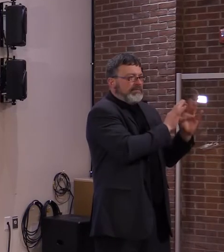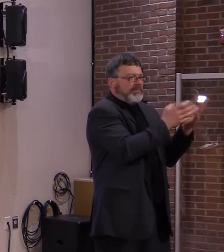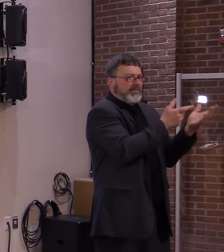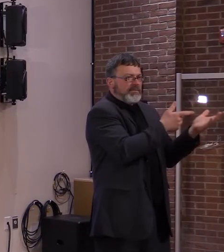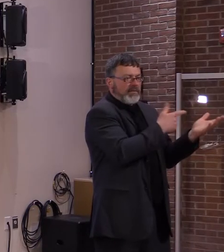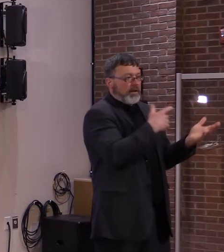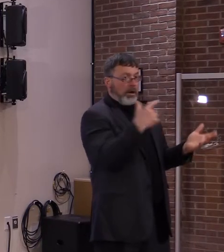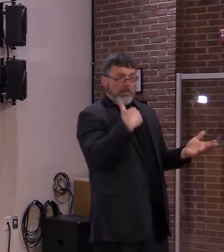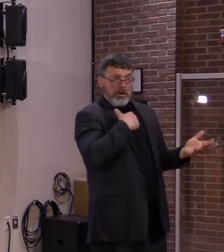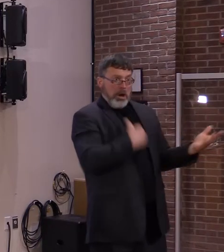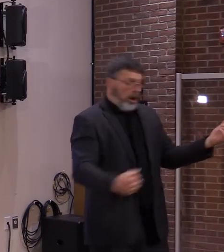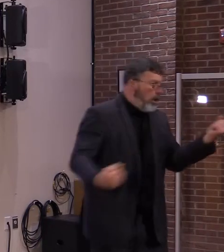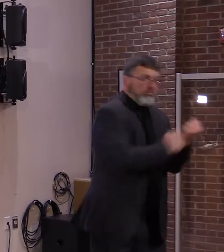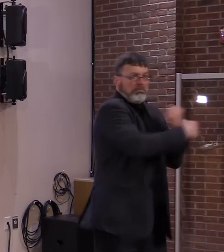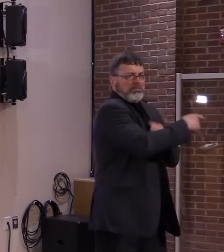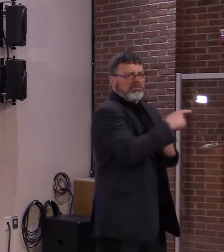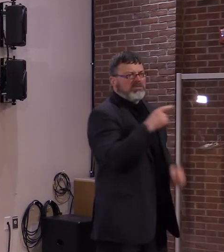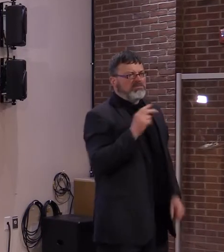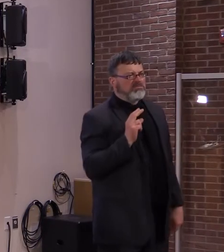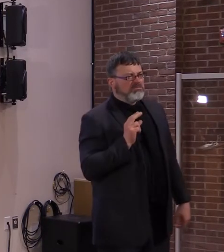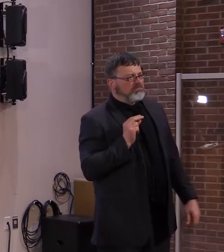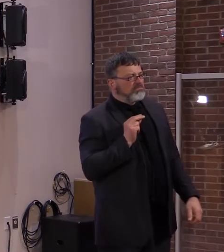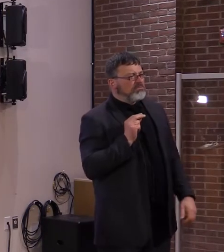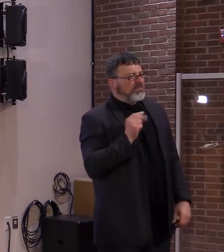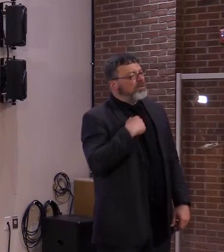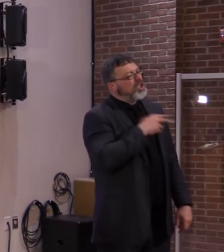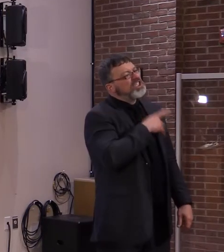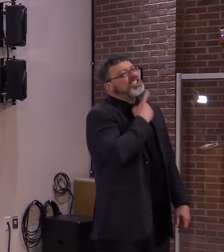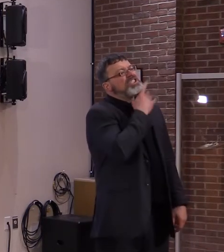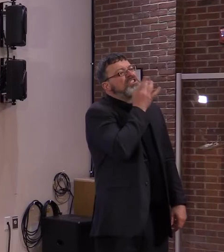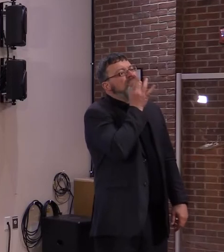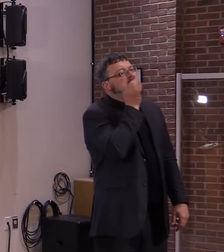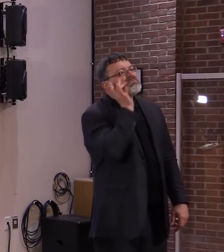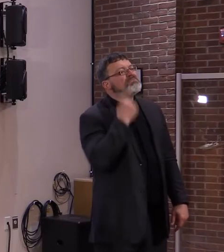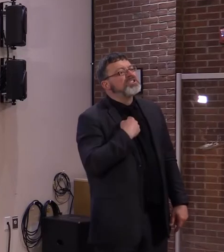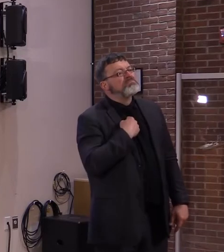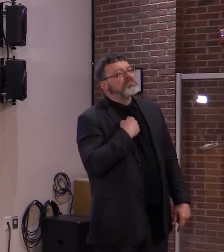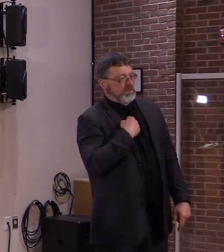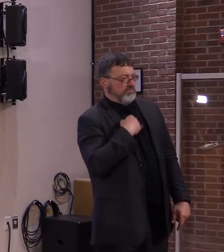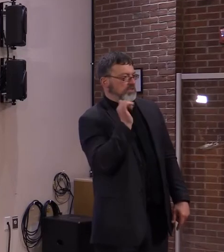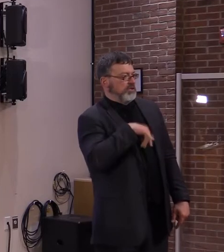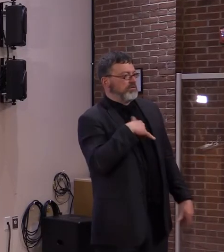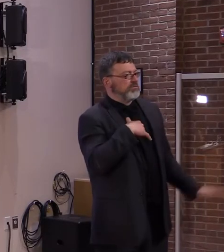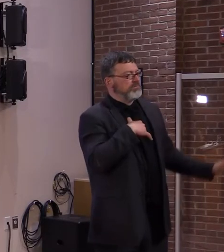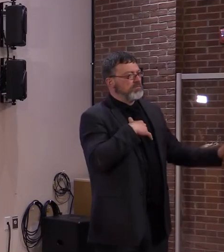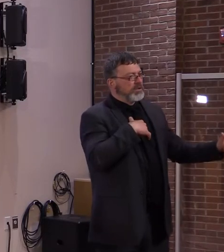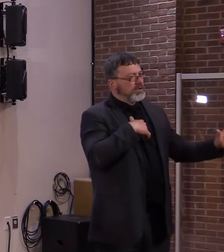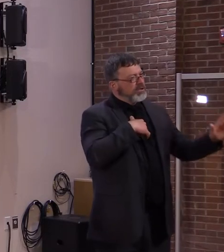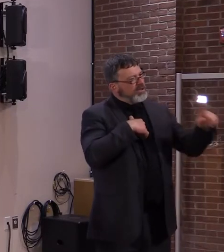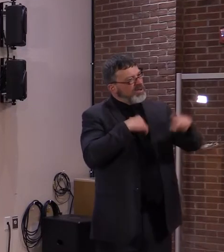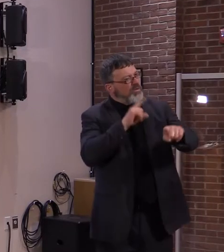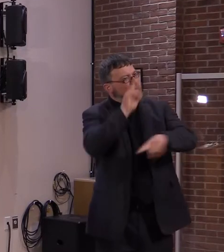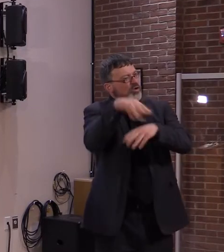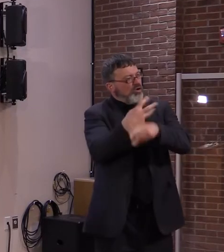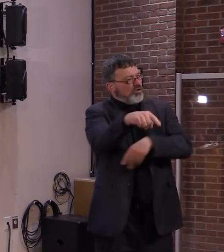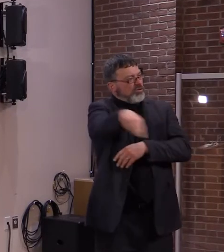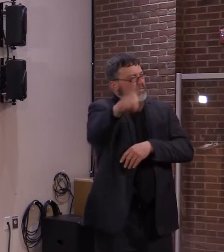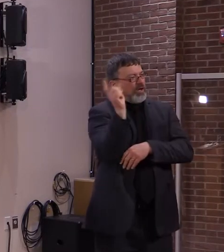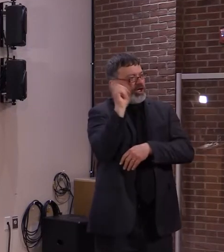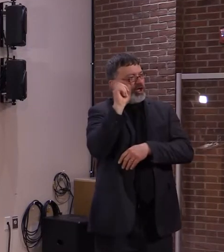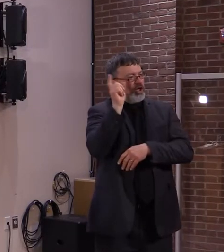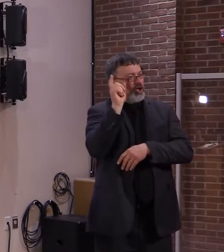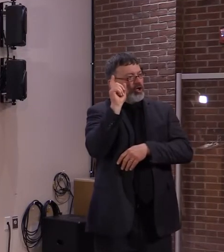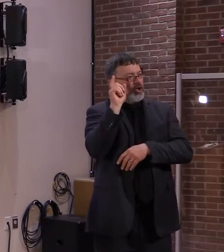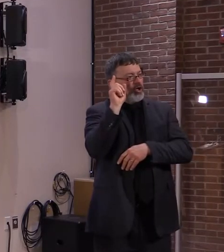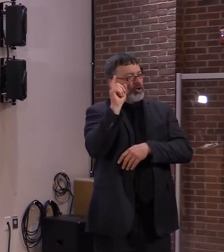weigh it in context with everything else. So I don't know anyone that's using that study to get to